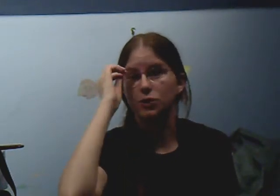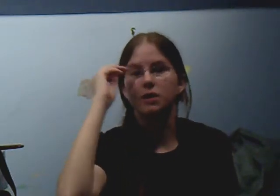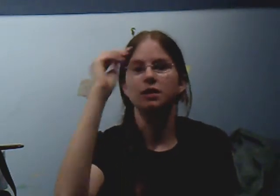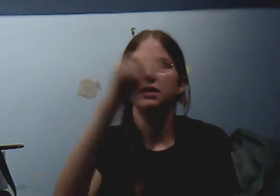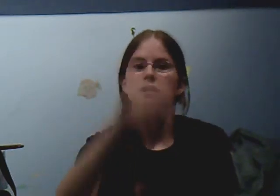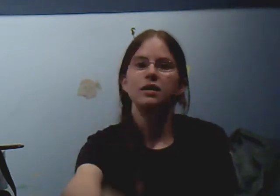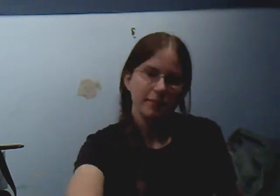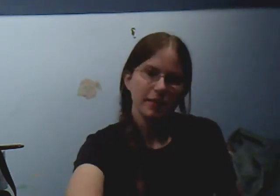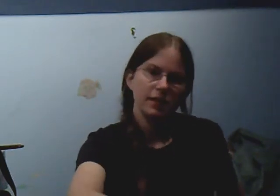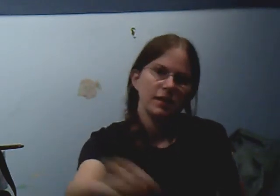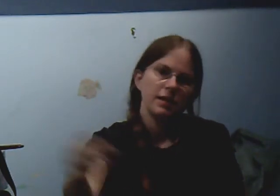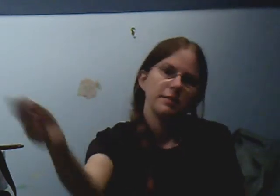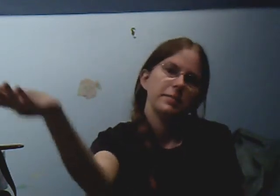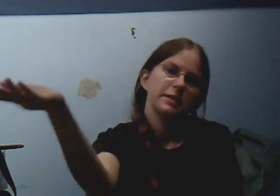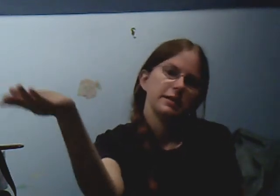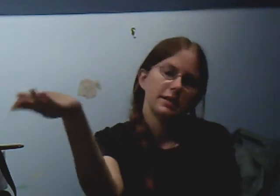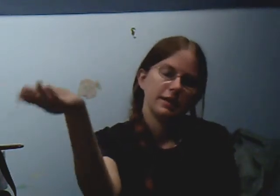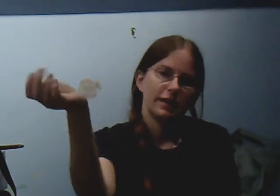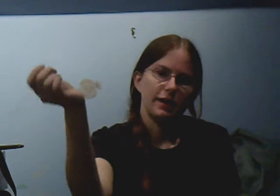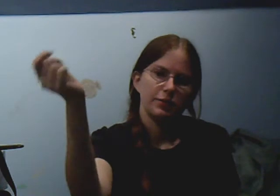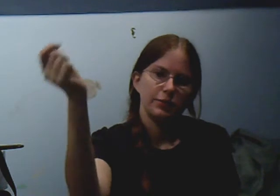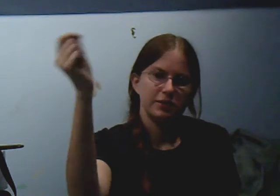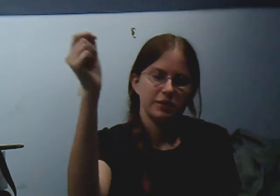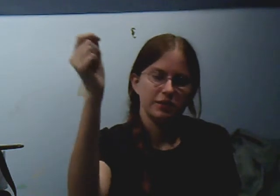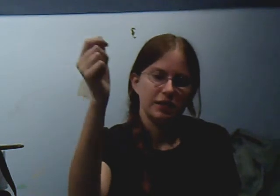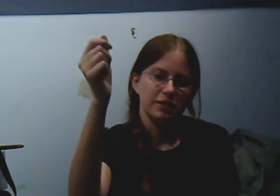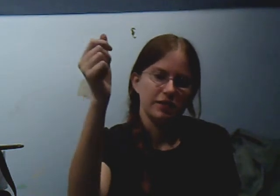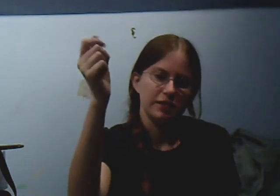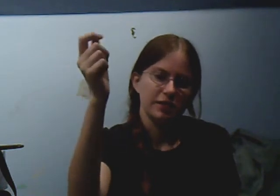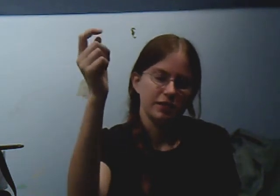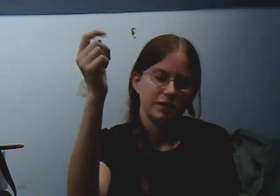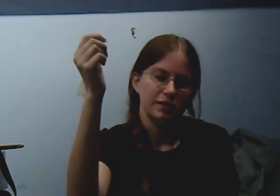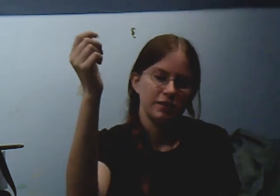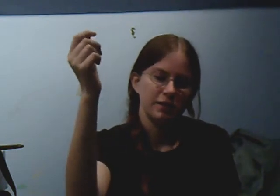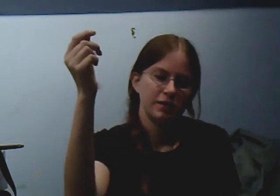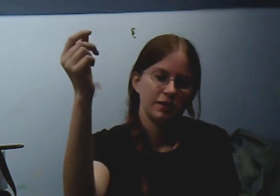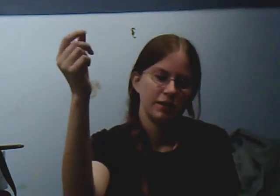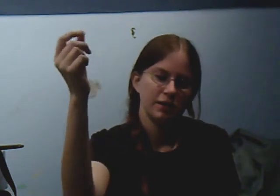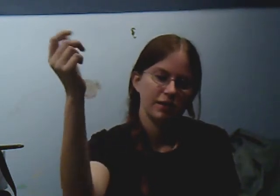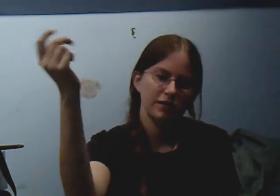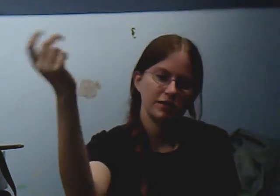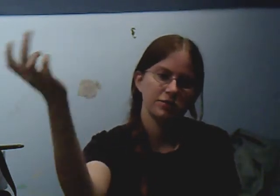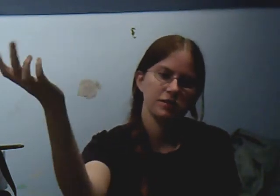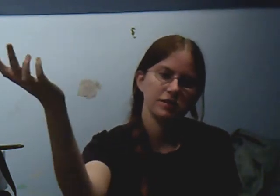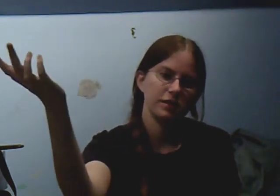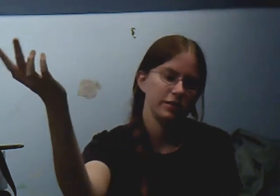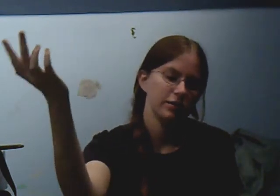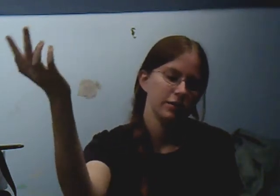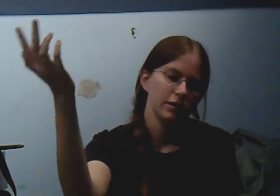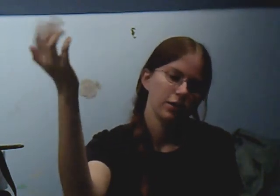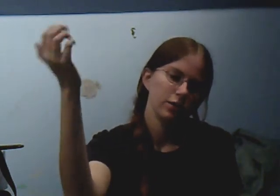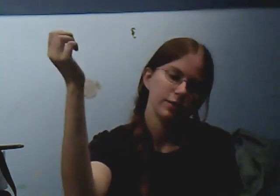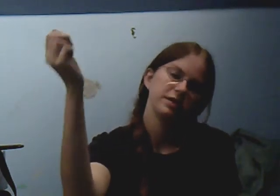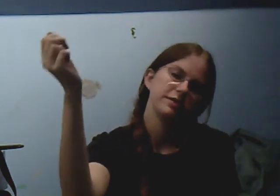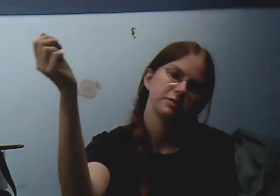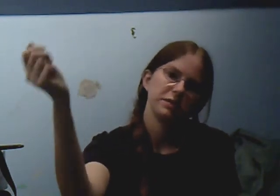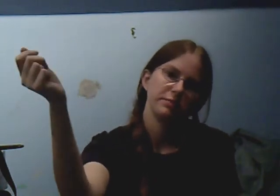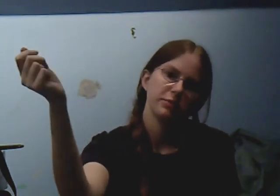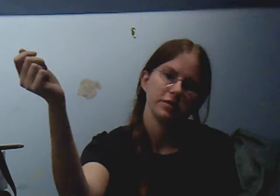4. But, I was just kind of thinking, it's interesting what different people